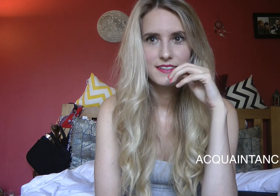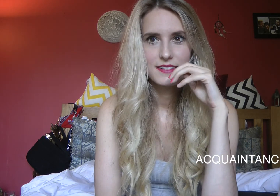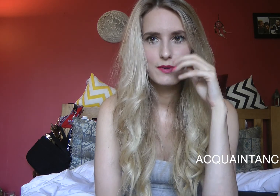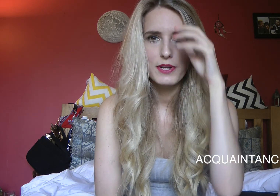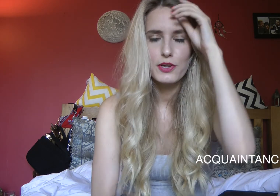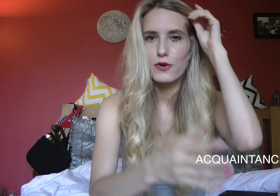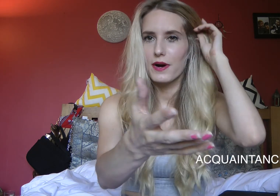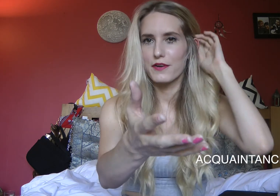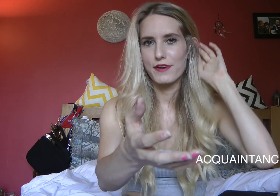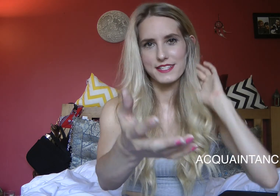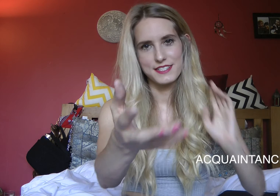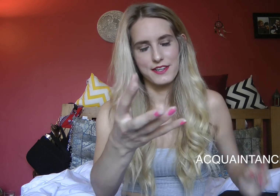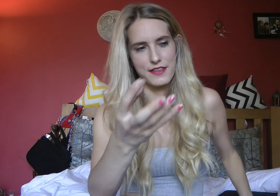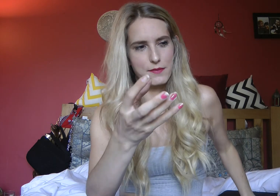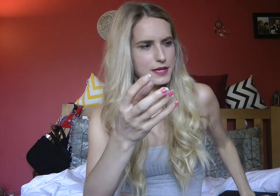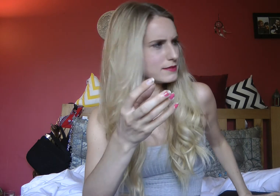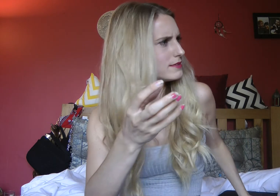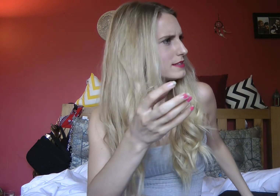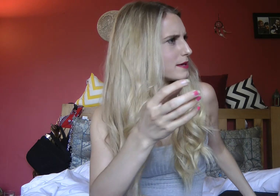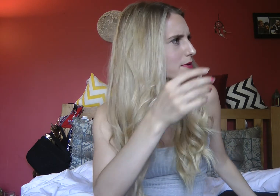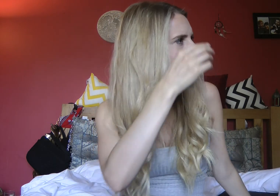friend you're not quite a friend you know that word what is that word